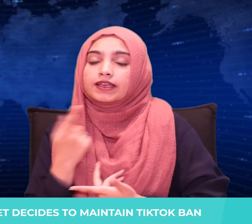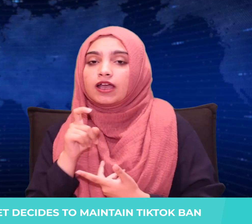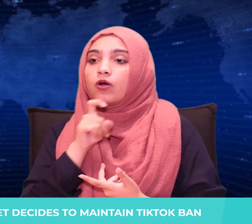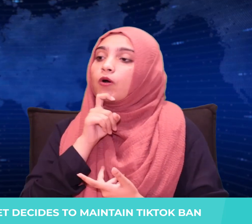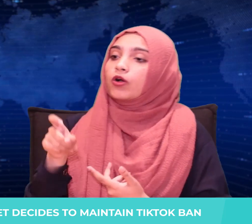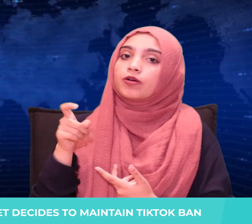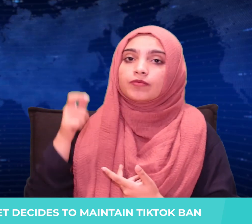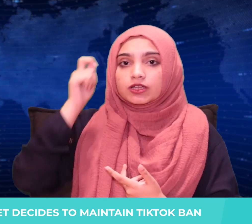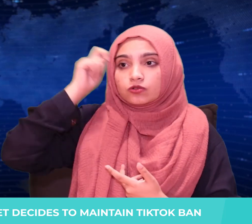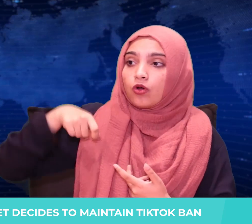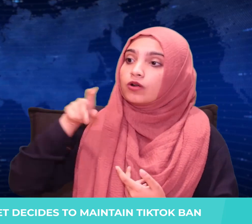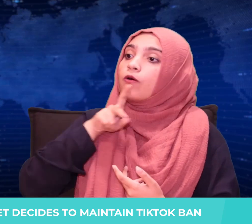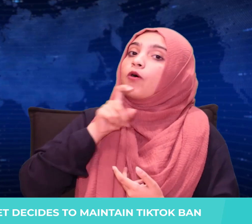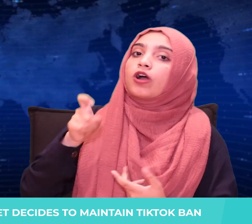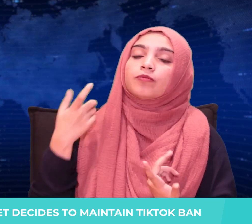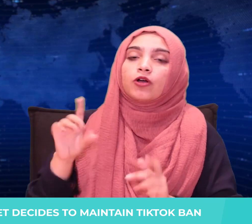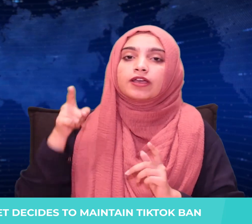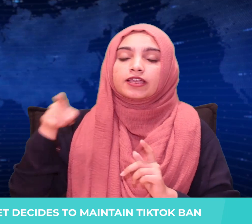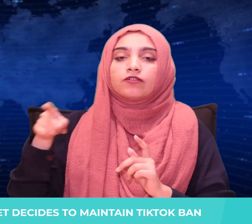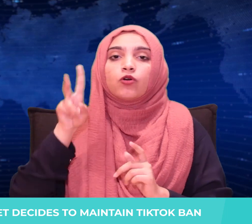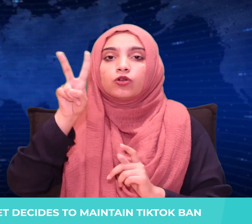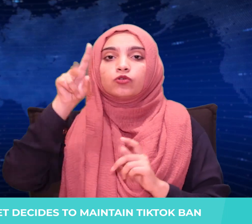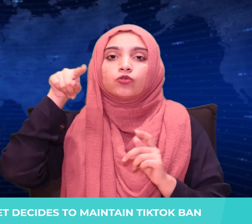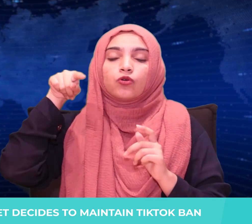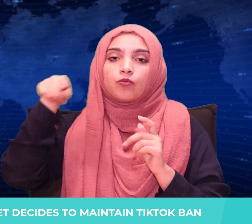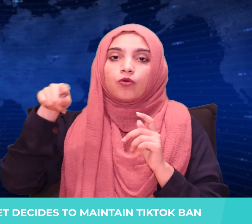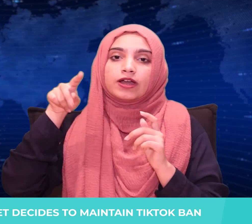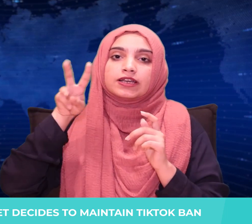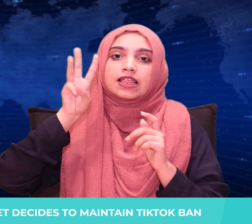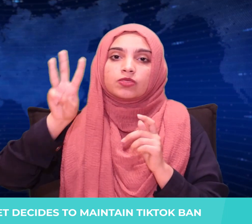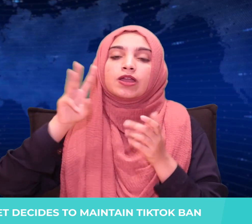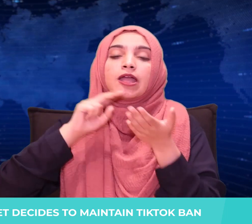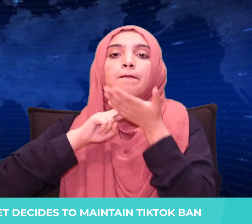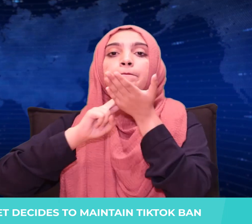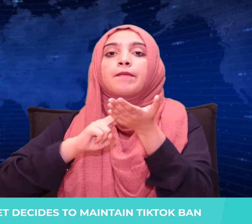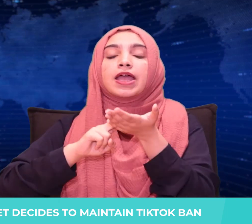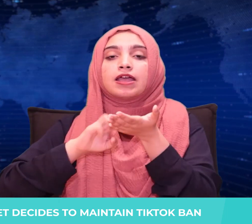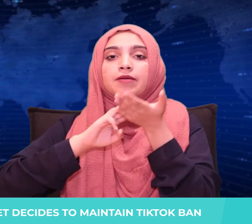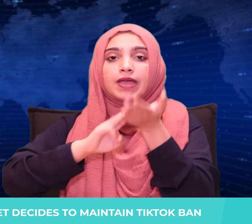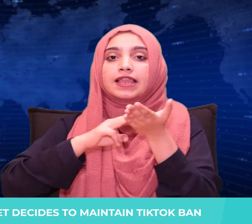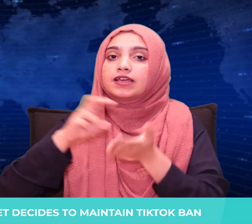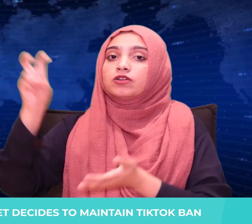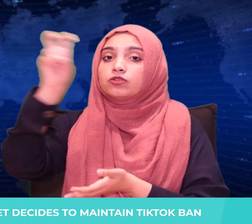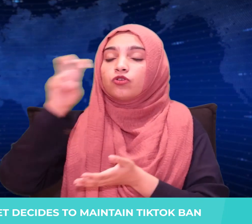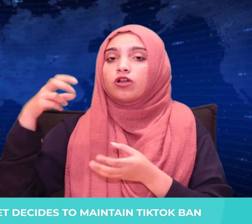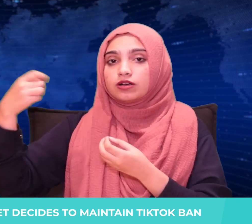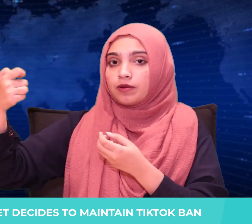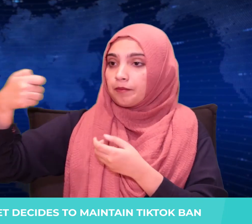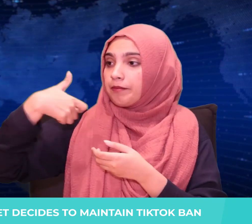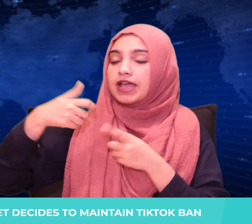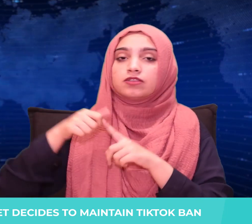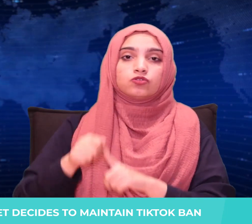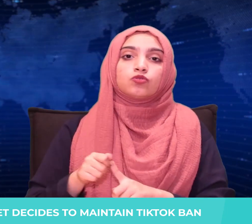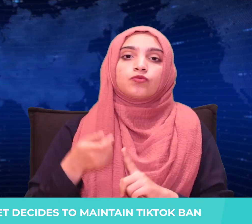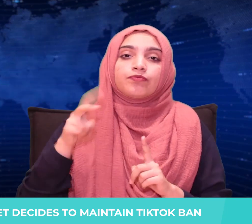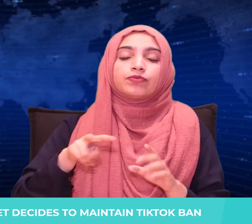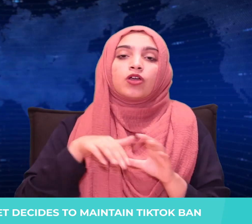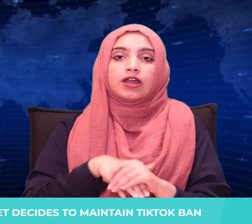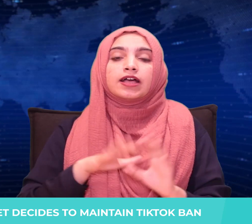The AT&T employees who worked for him have been directed to restitute the difference between this amount